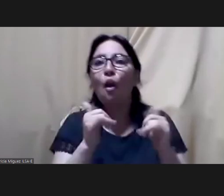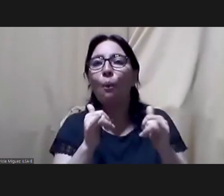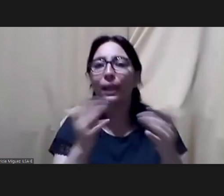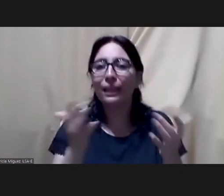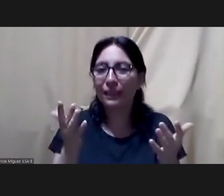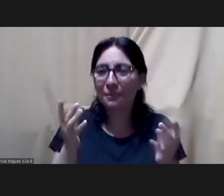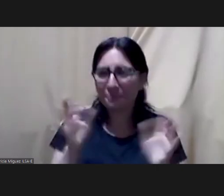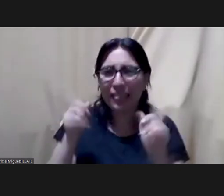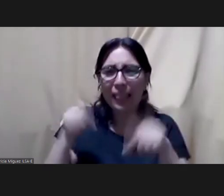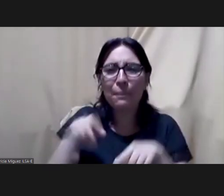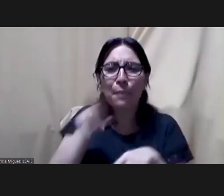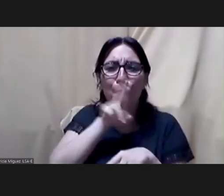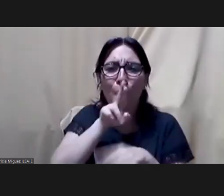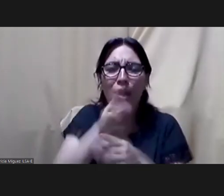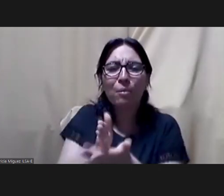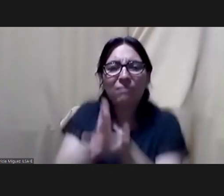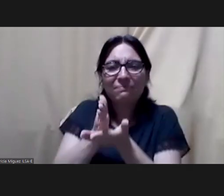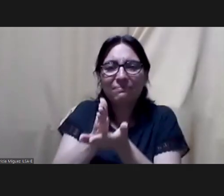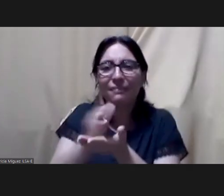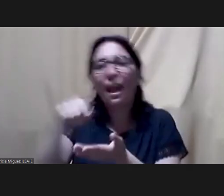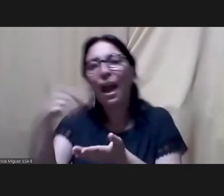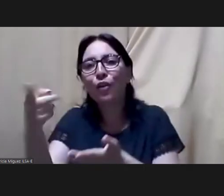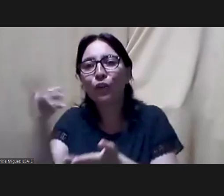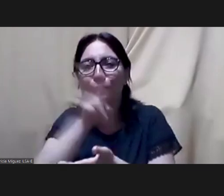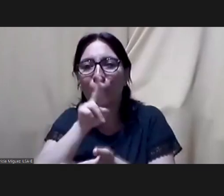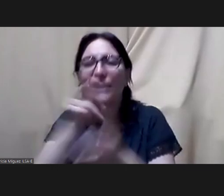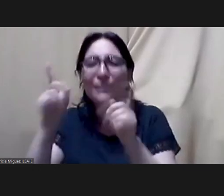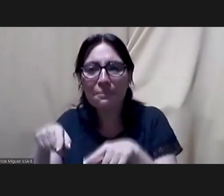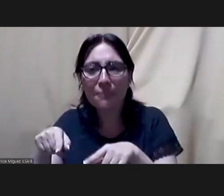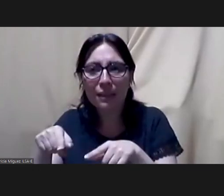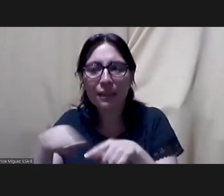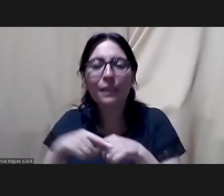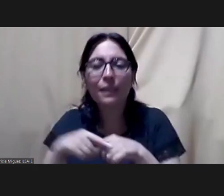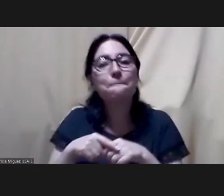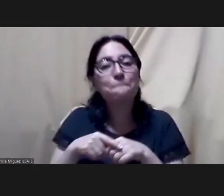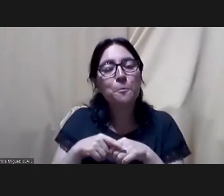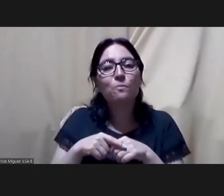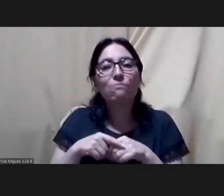demanding with ourselves among women and this is very interesting